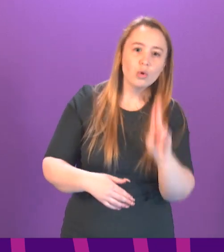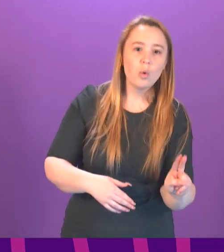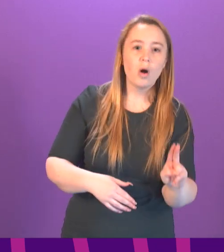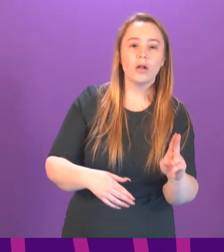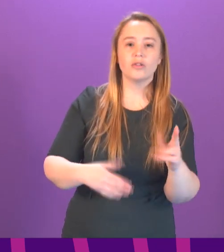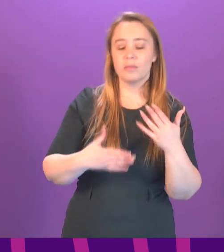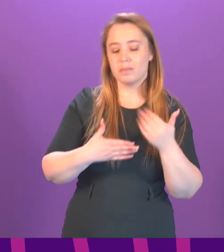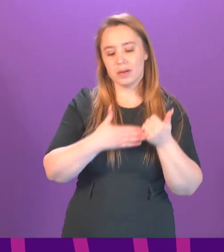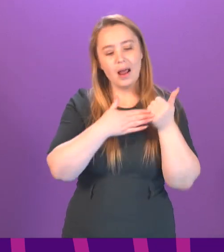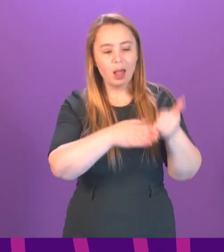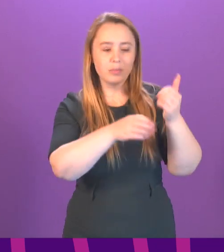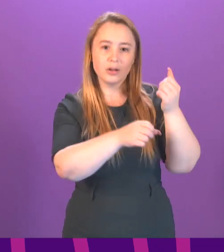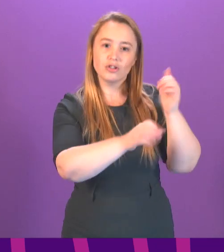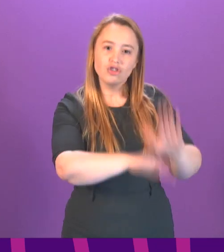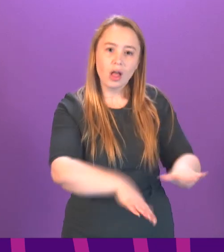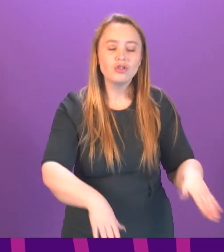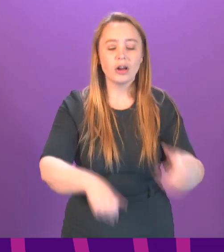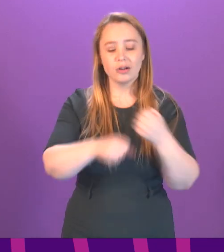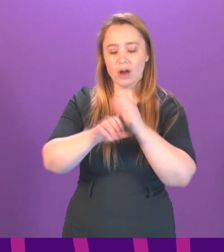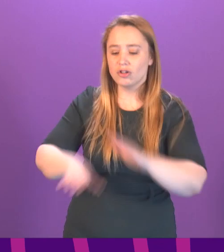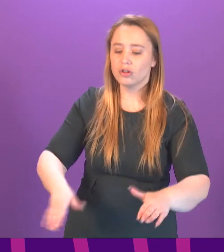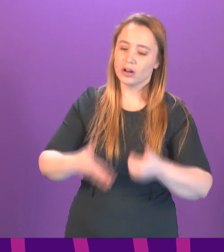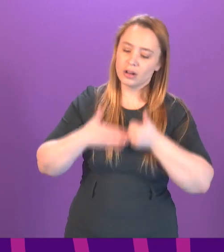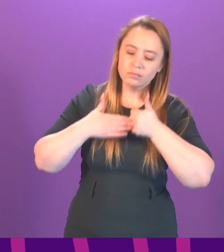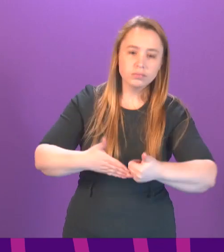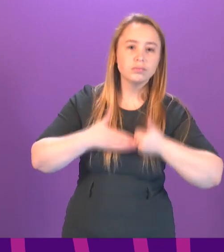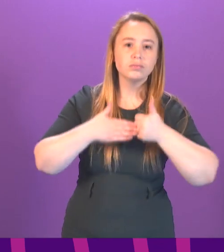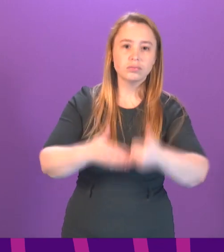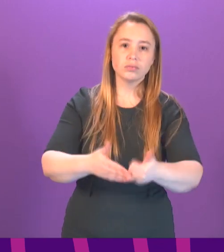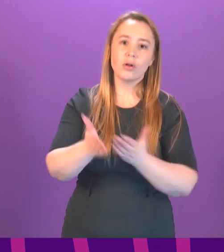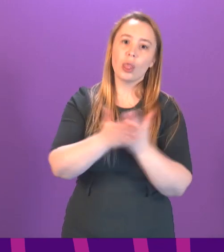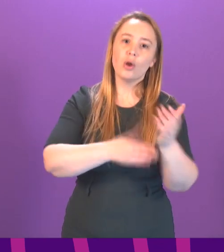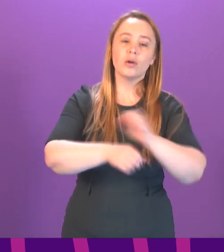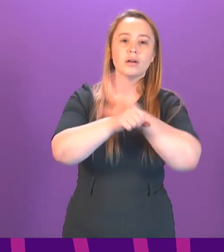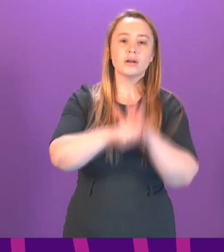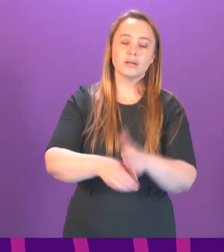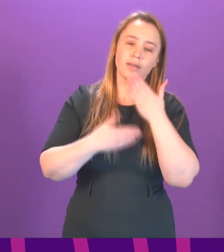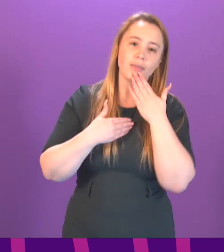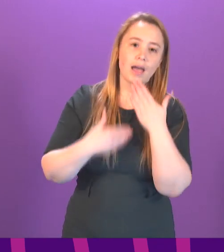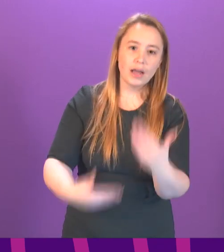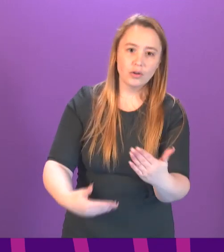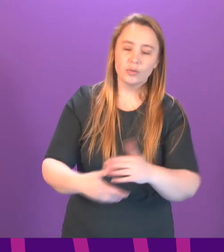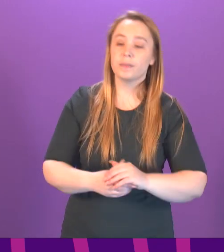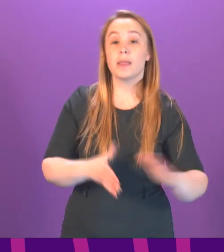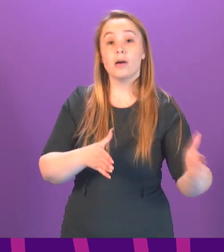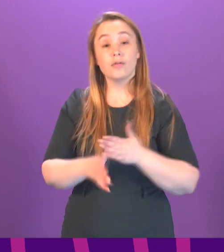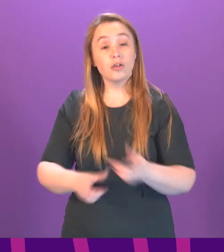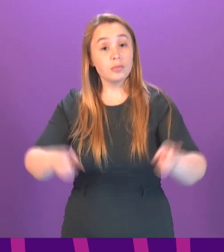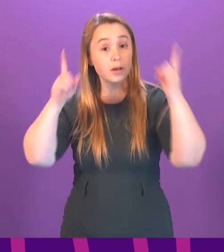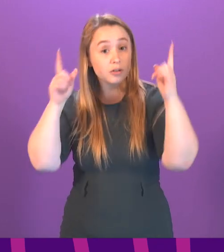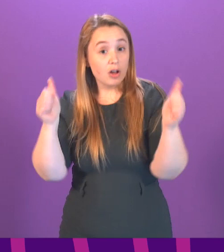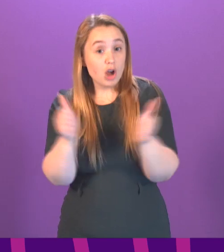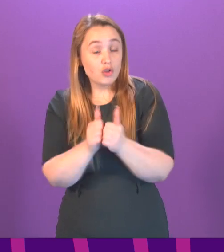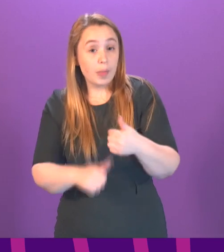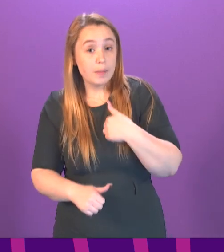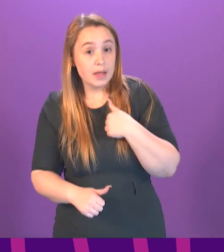our children and grandchildren during this very long pandemic. I listened to the First Minister, but does the First Minister agree with me, as I think she does, that